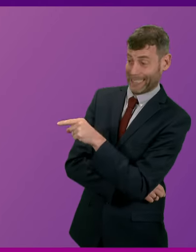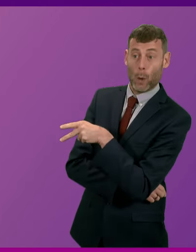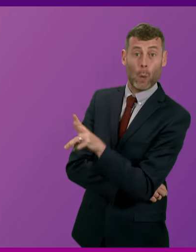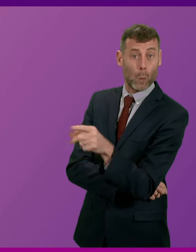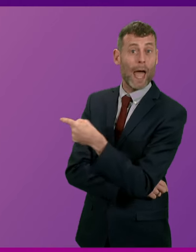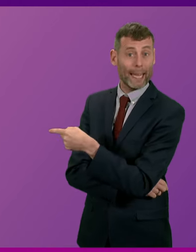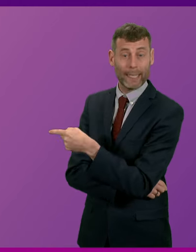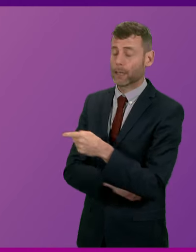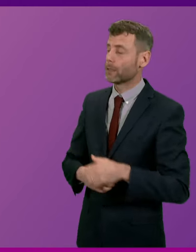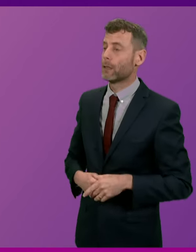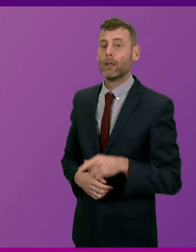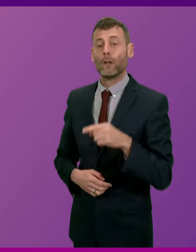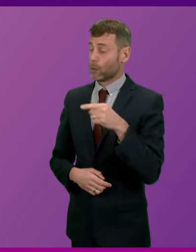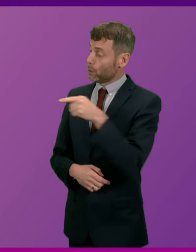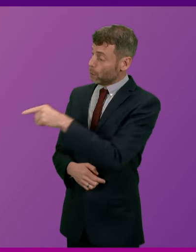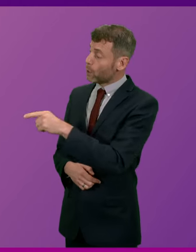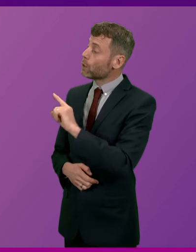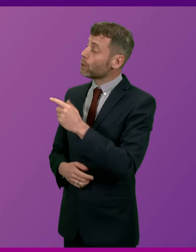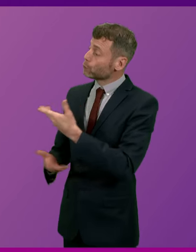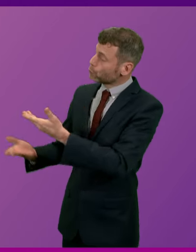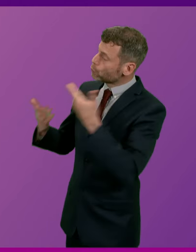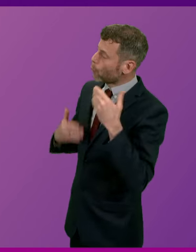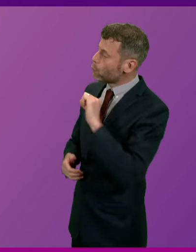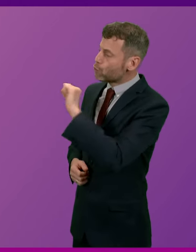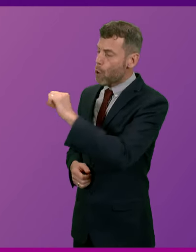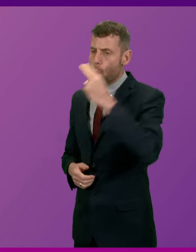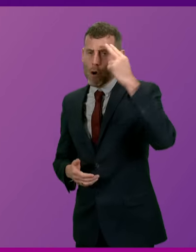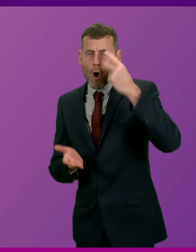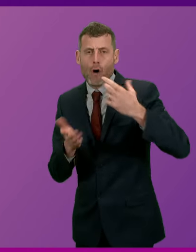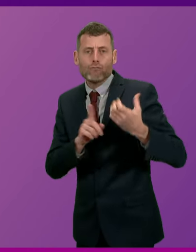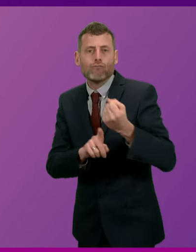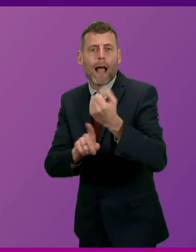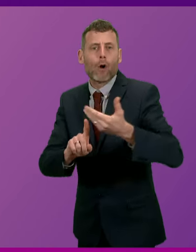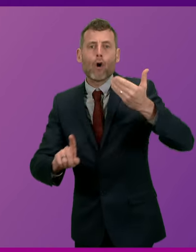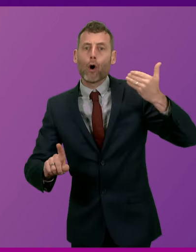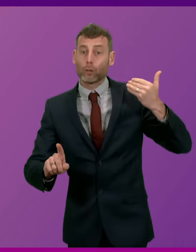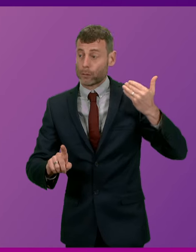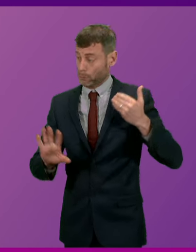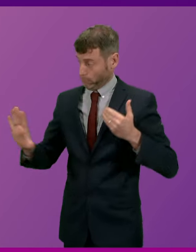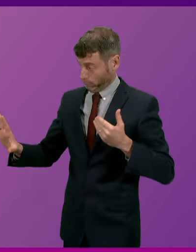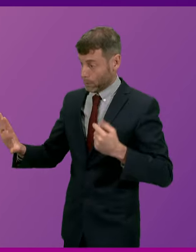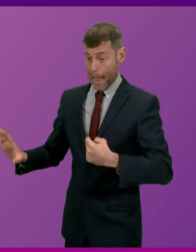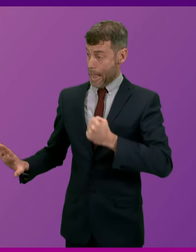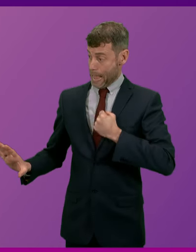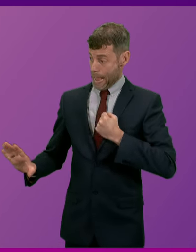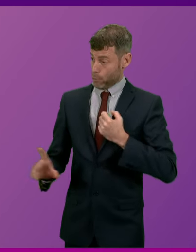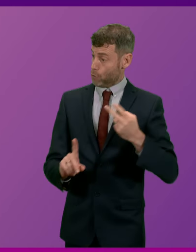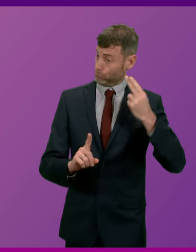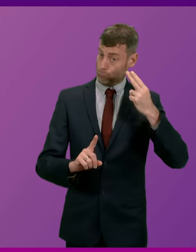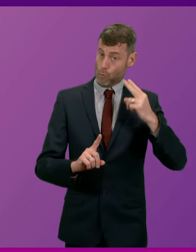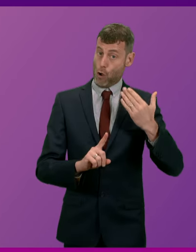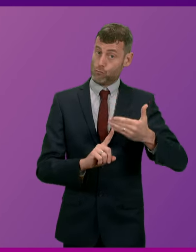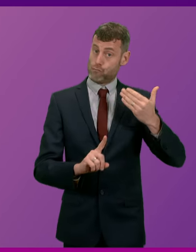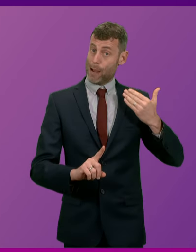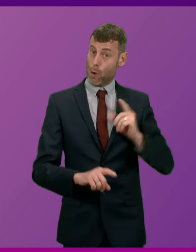If they want to be judged on their record, let me say it's a record that we and I stand very proud of. The fact that our actions will lift an